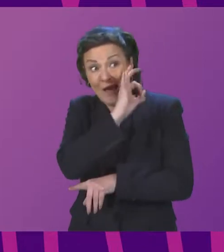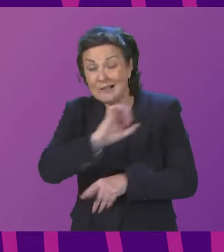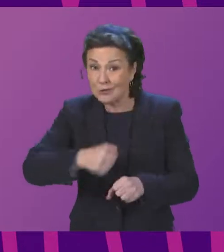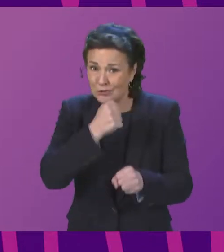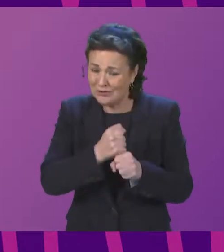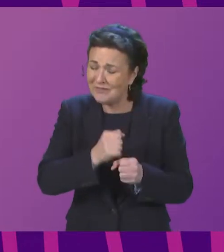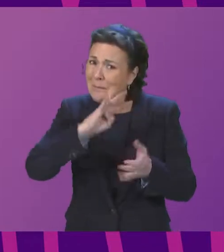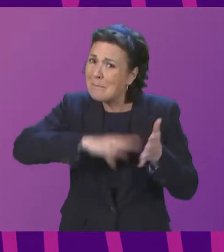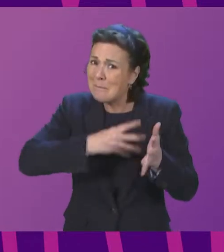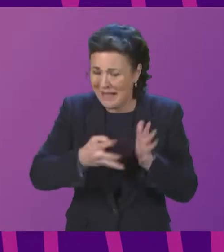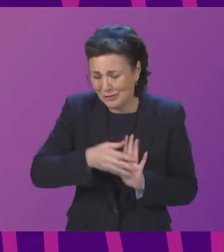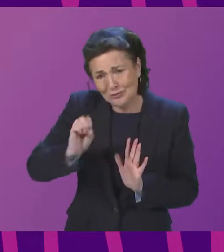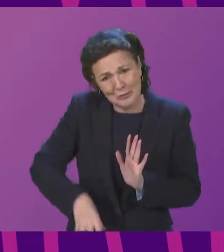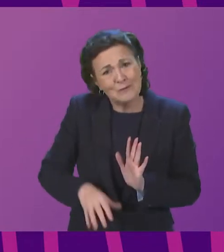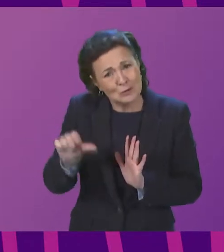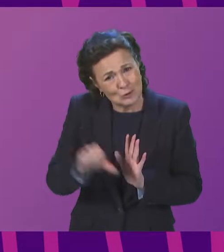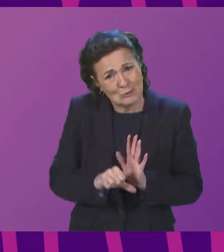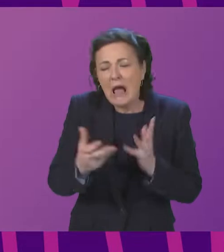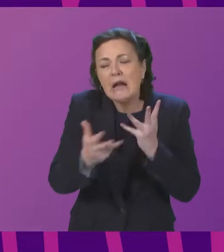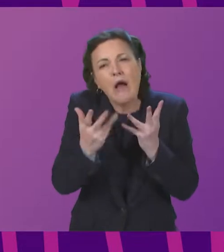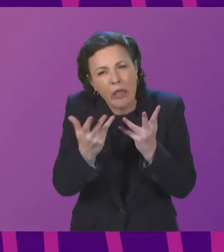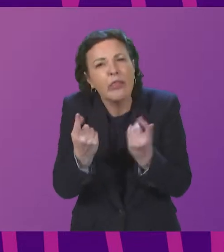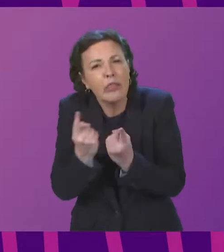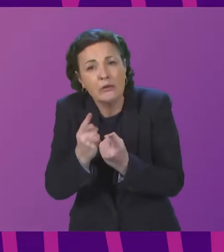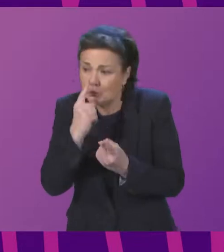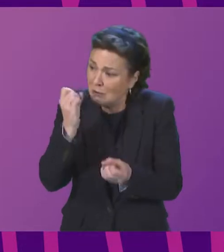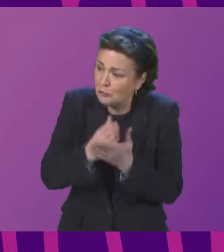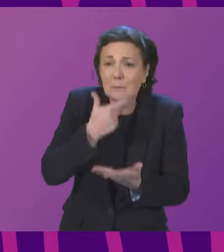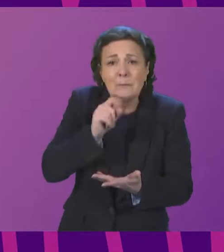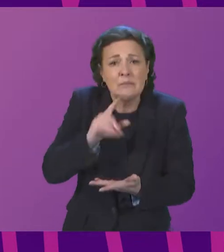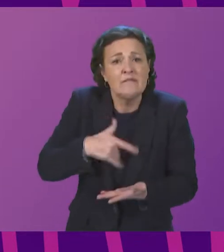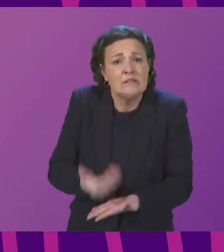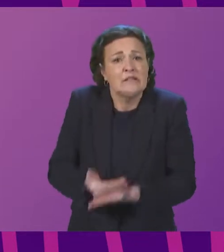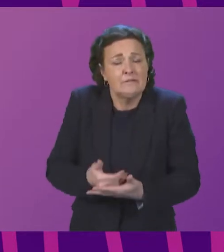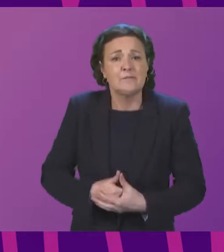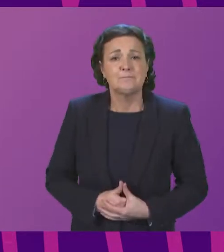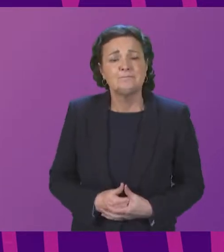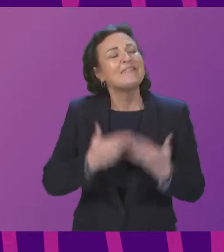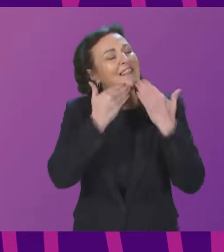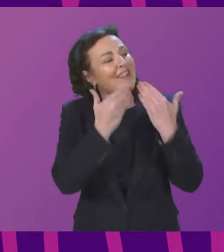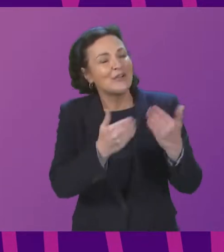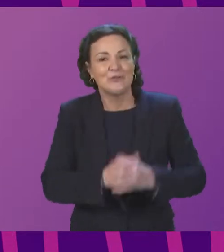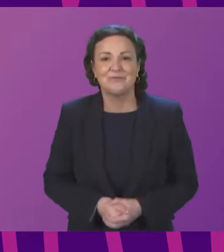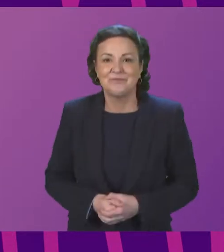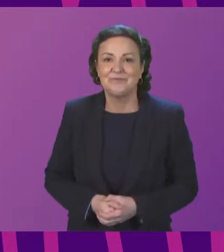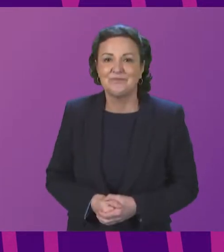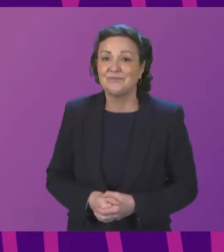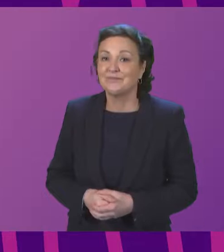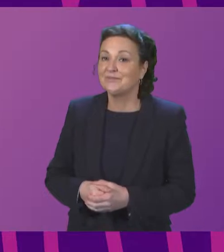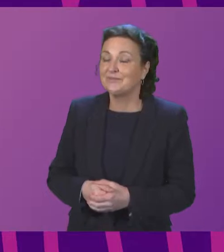other mitigations for those affected. Thank you convener. Thank you very much Miss Bailey. Carol Mockin.